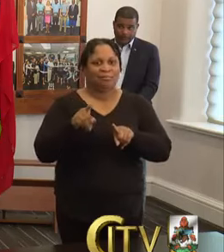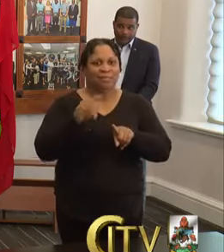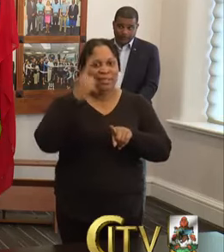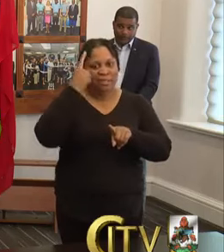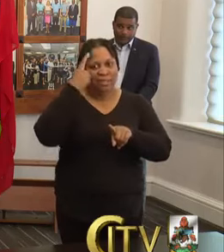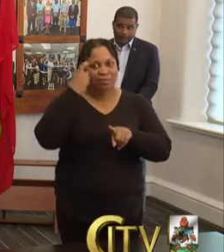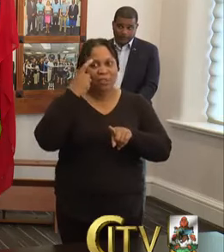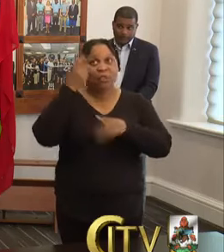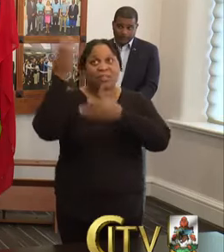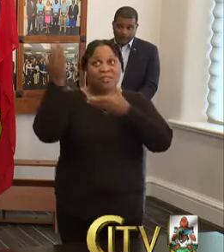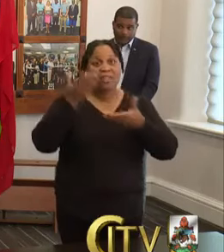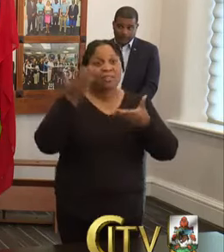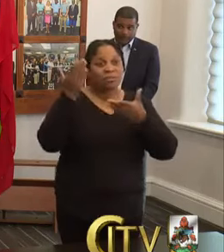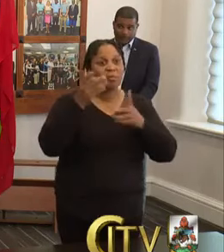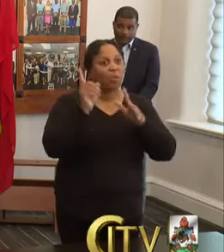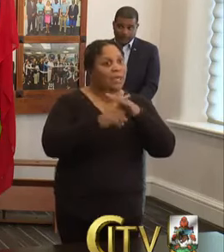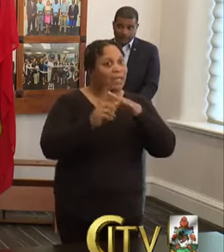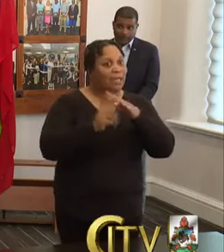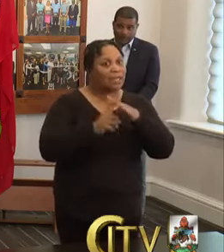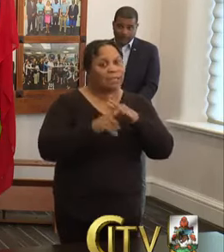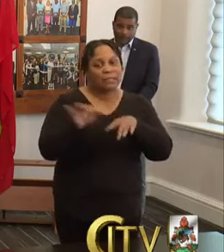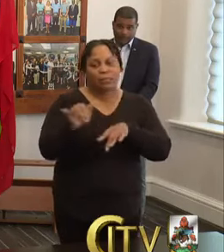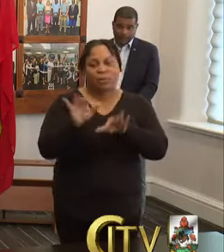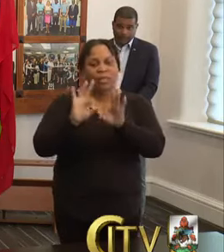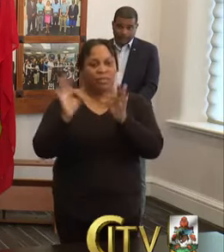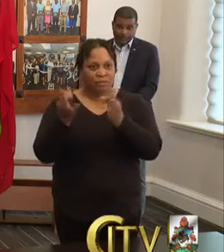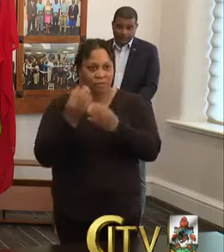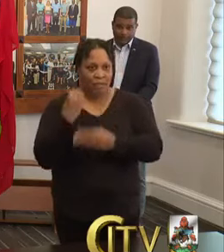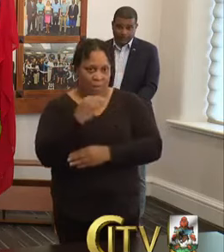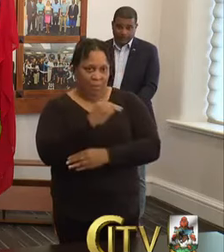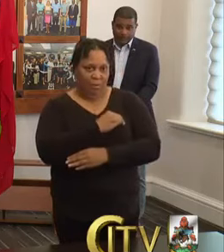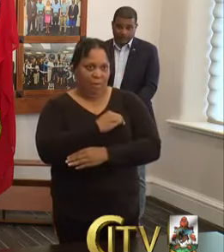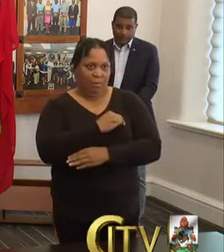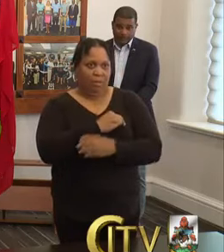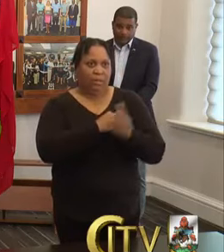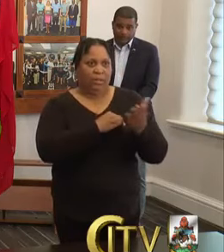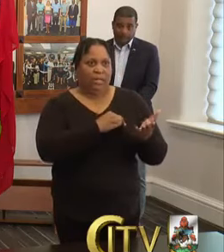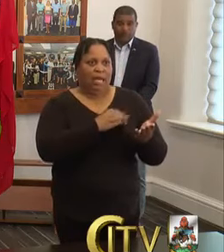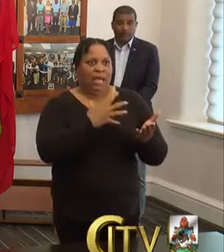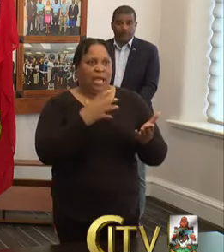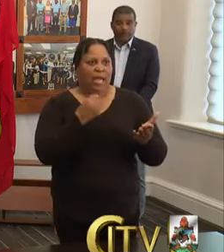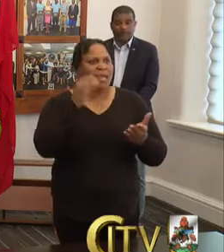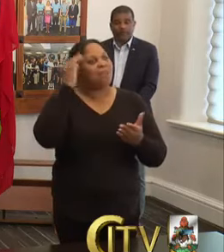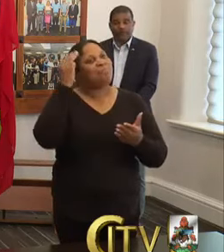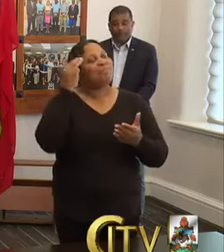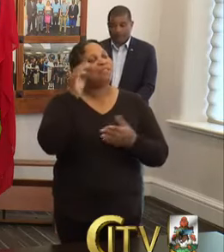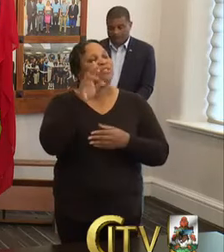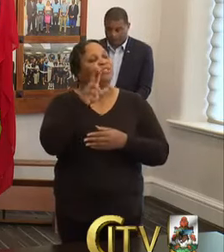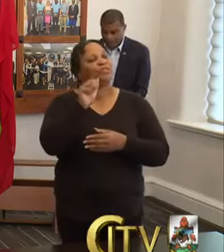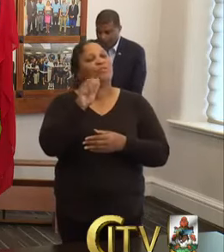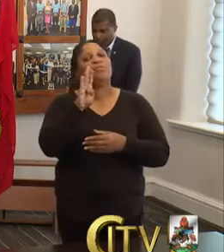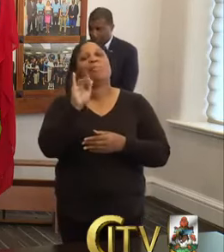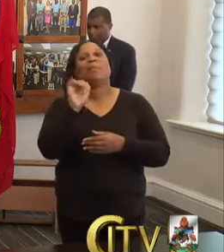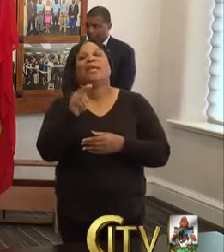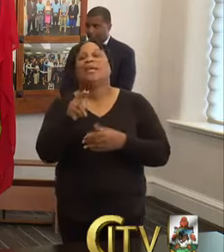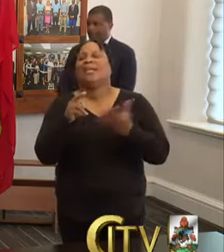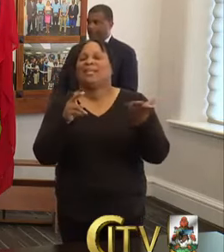imported cases, as well as family members. And Minister Rubin, thank you very much.